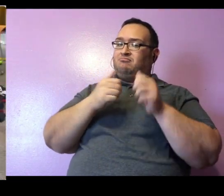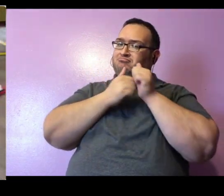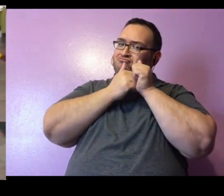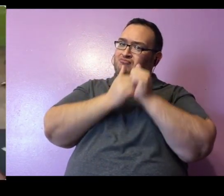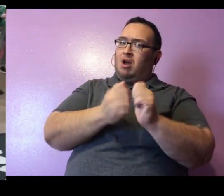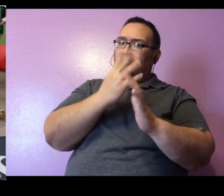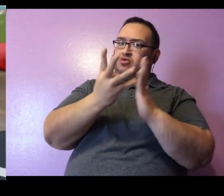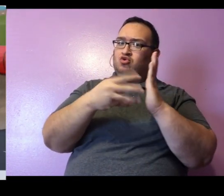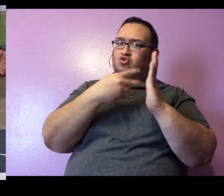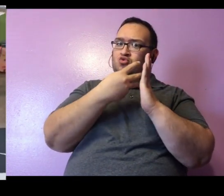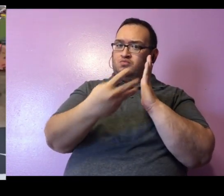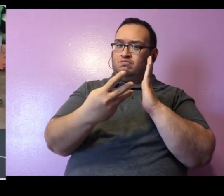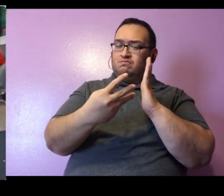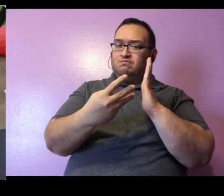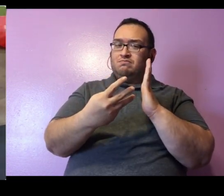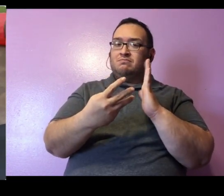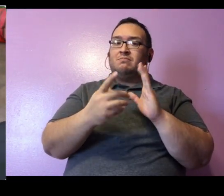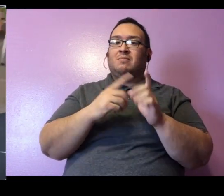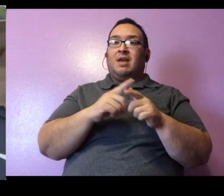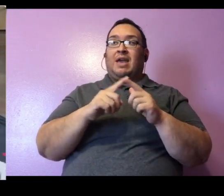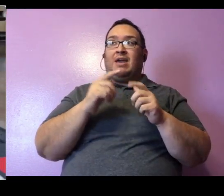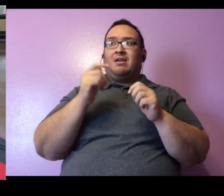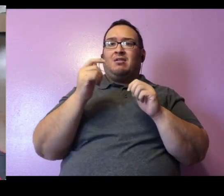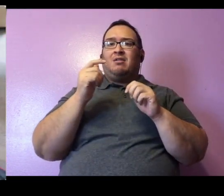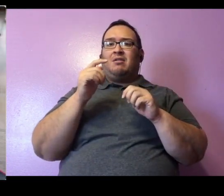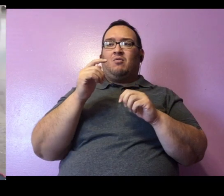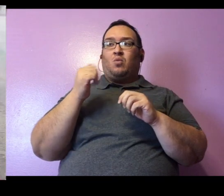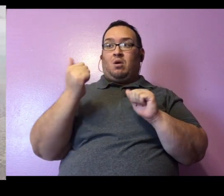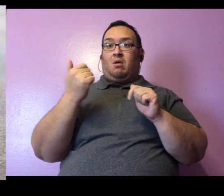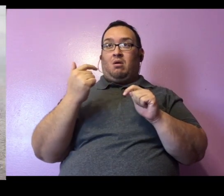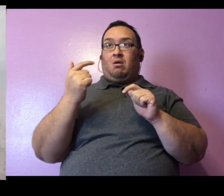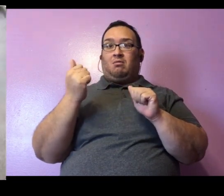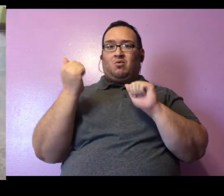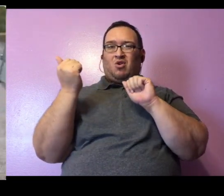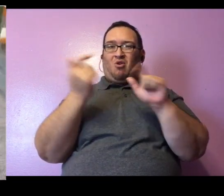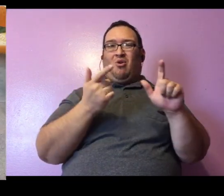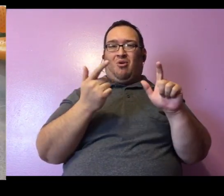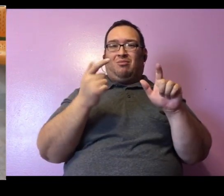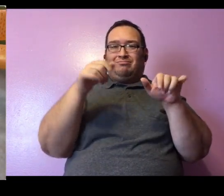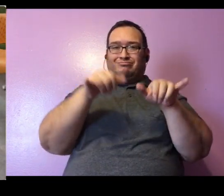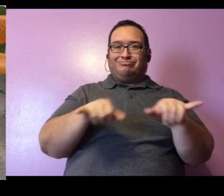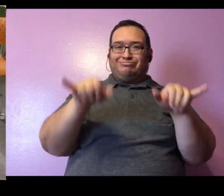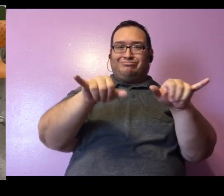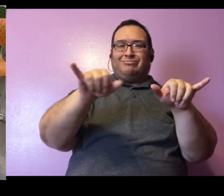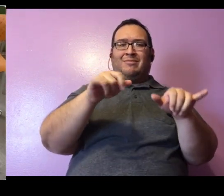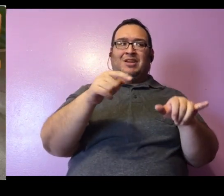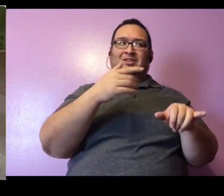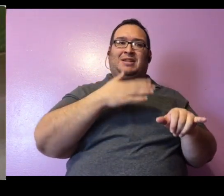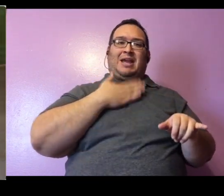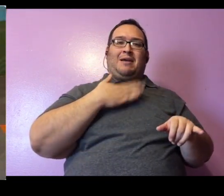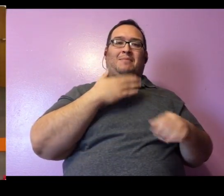and all act the same around her, then she is a very happy Bearcat.